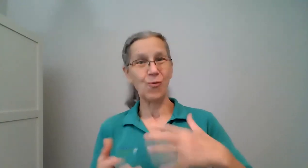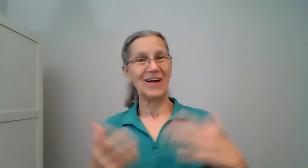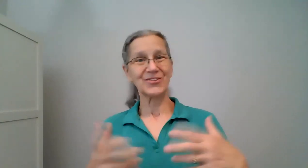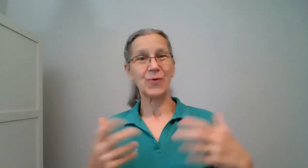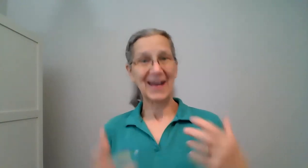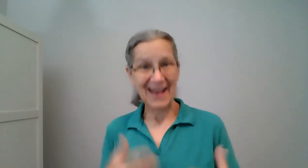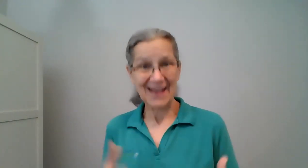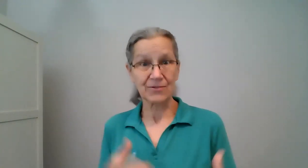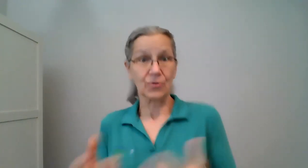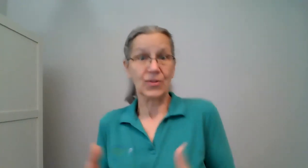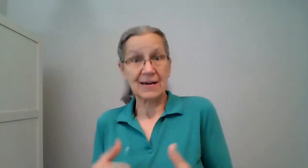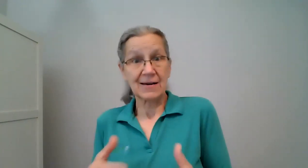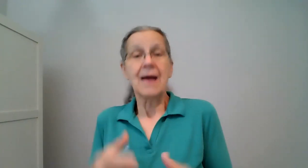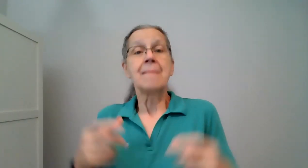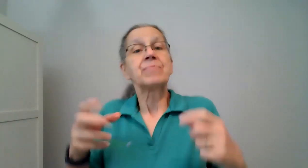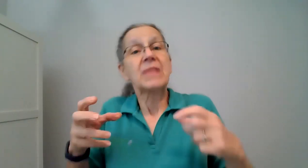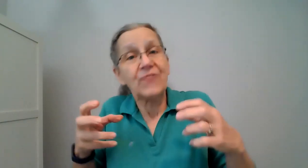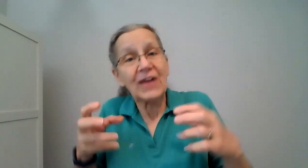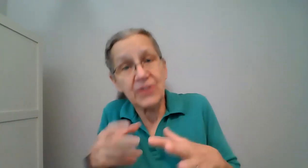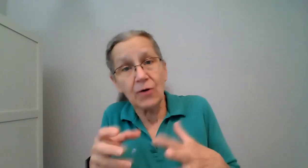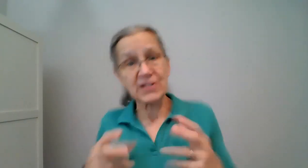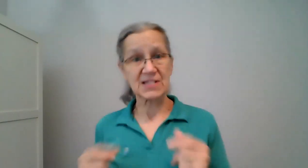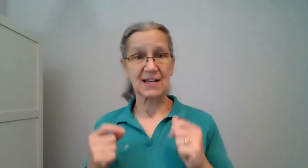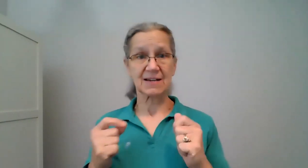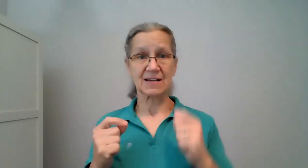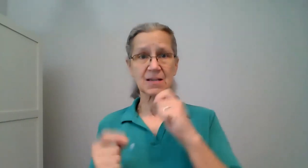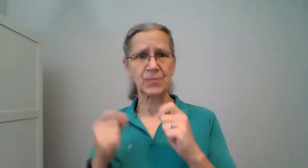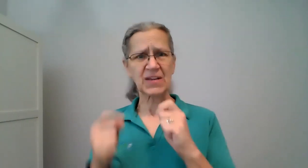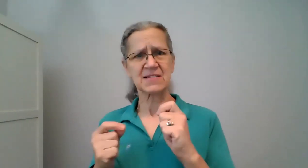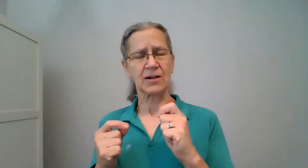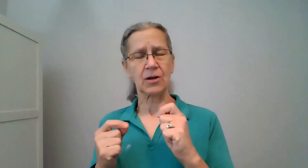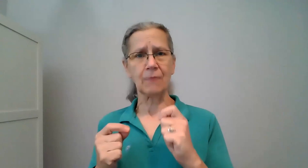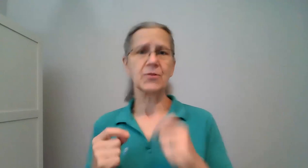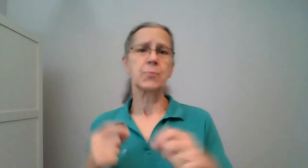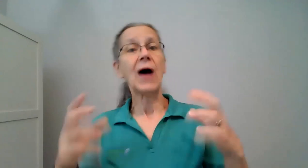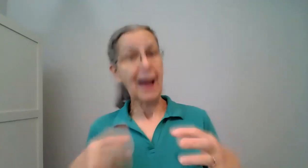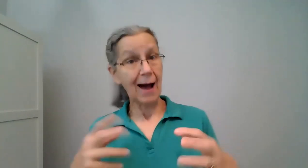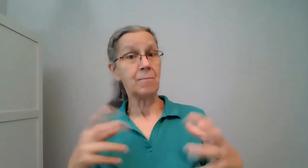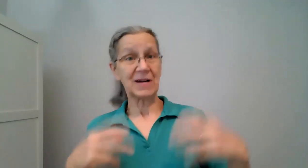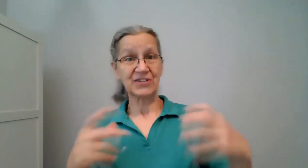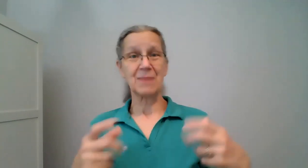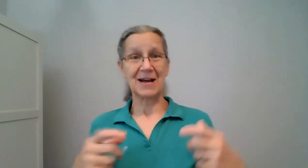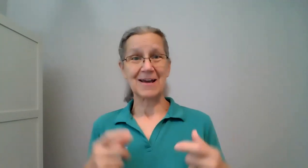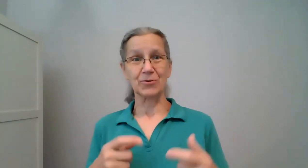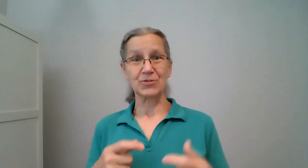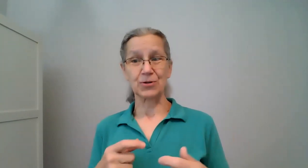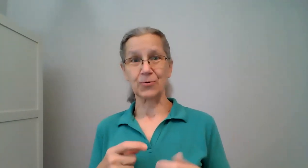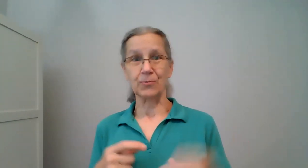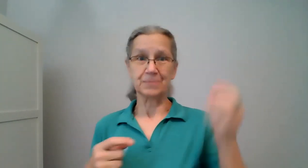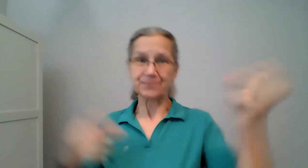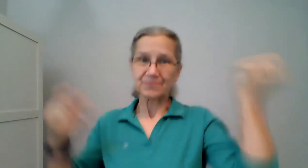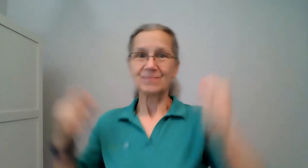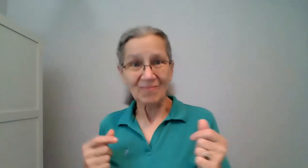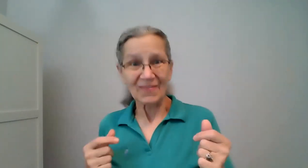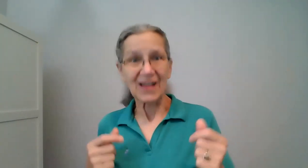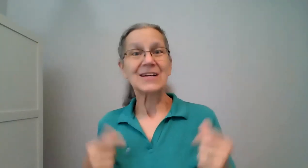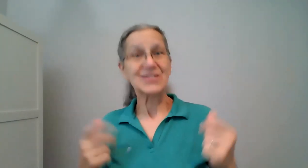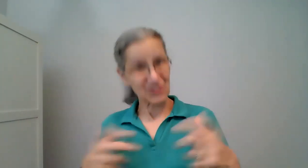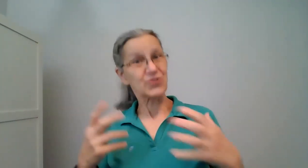well do i handle that and if i notice that something isn't comfortable how much am i able to start